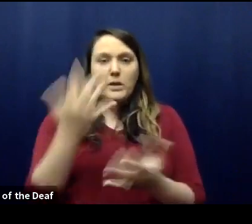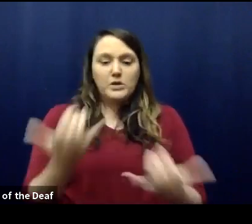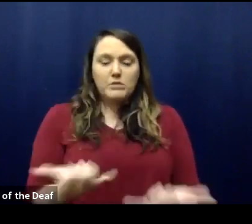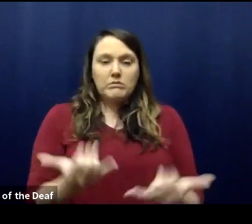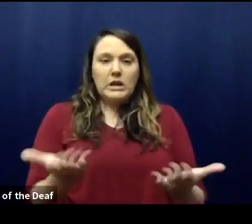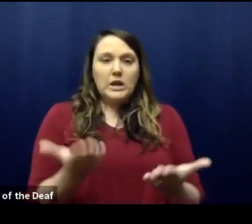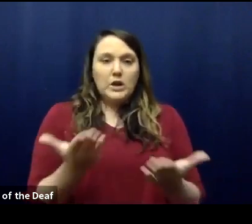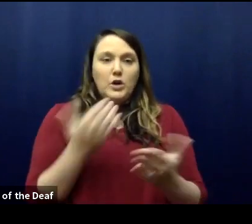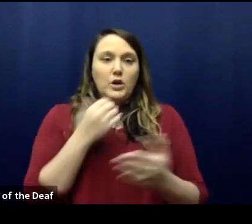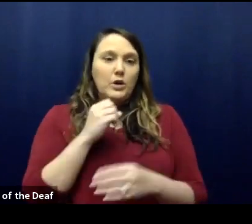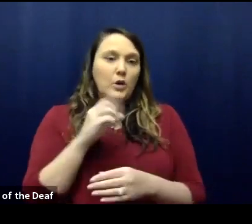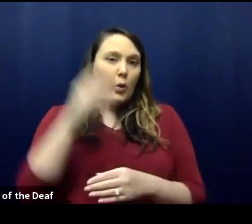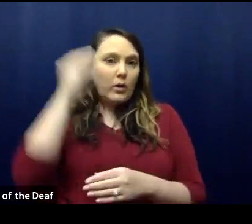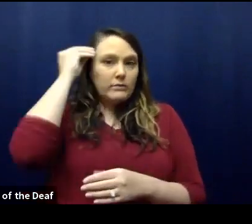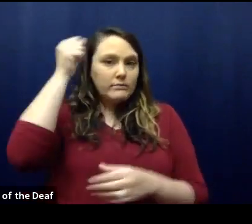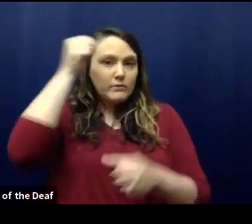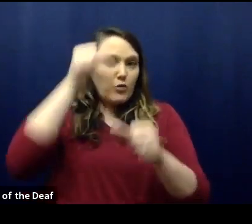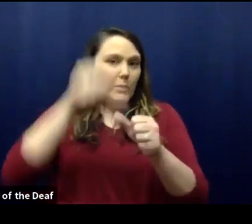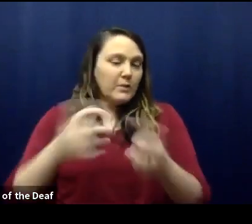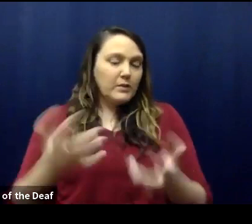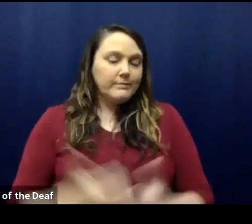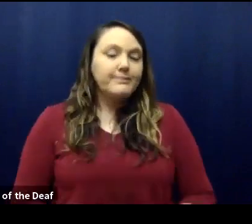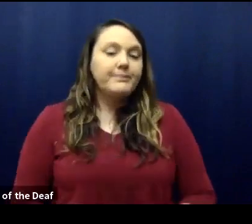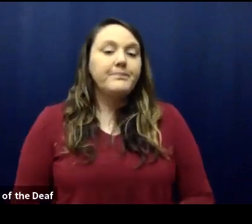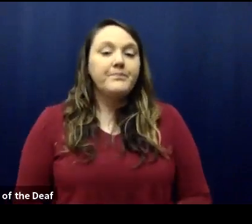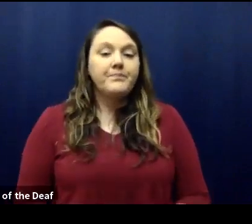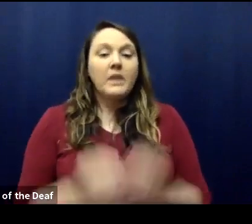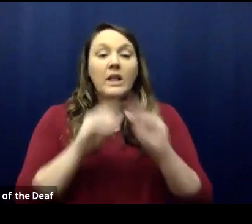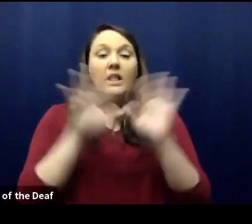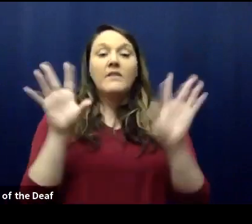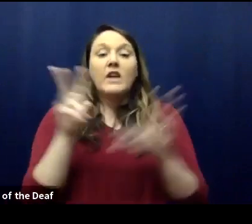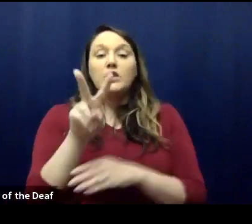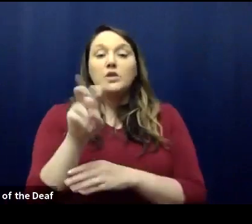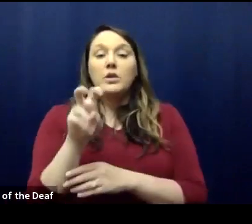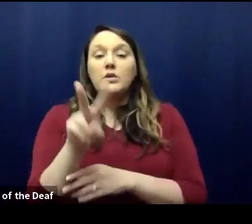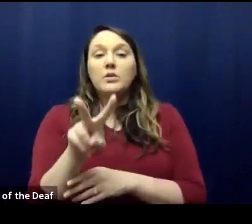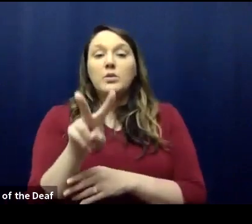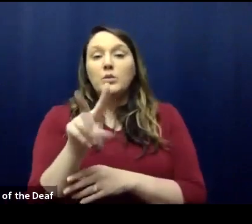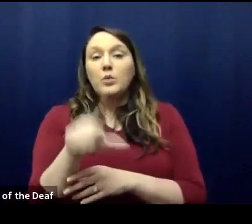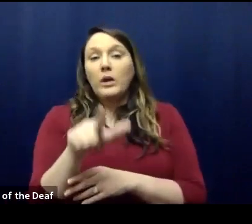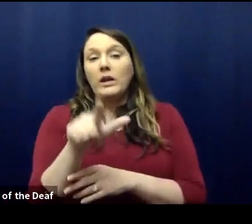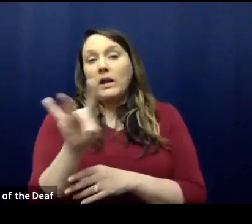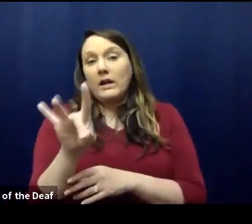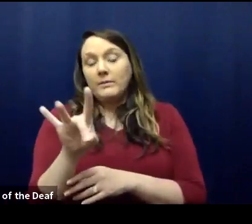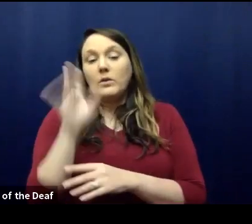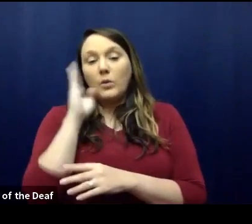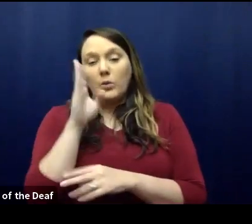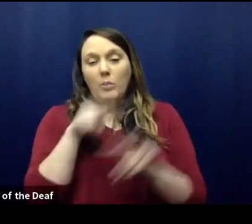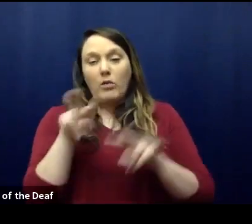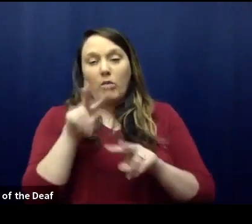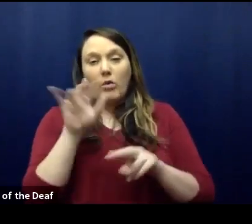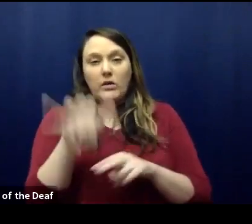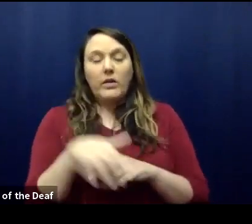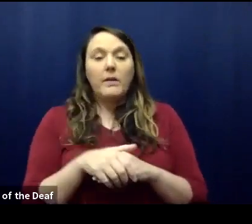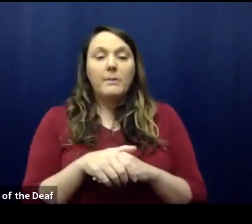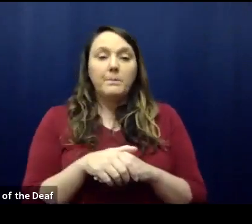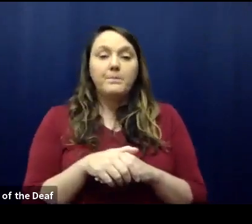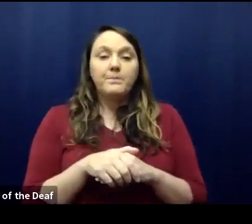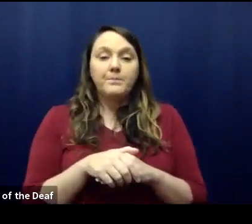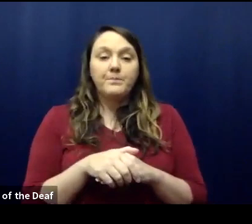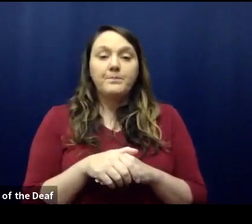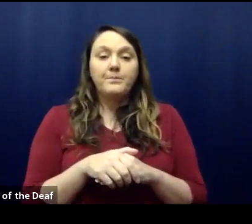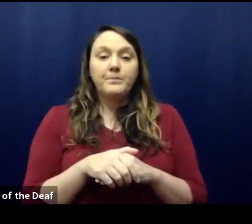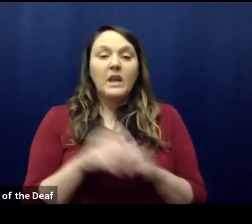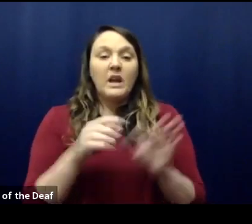of me or memorized. He clarified 228, so we'll look into that, Vincent. He's also asked, will you share an image of that